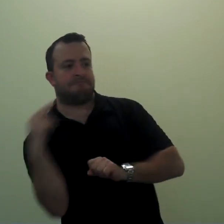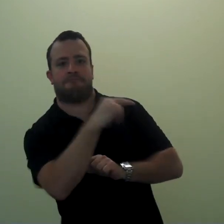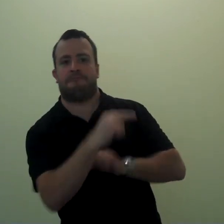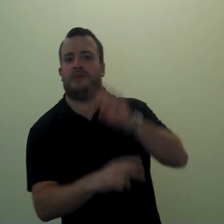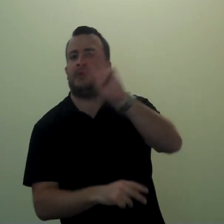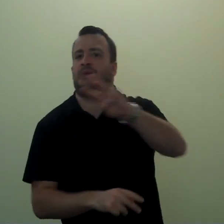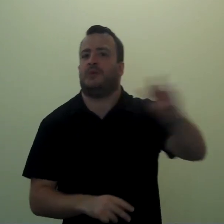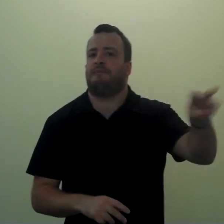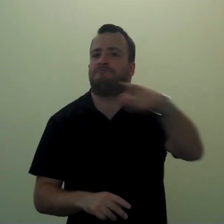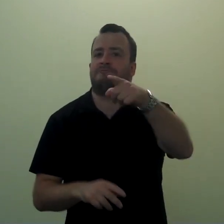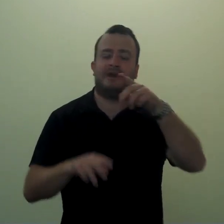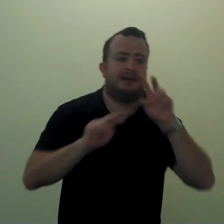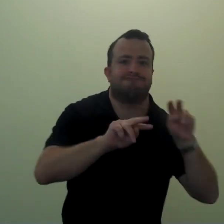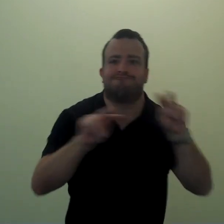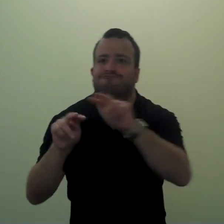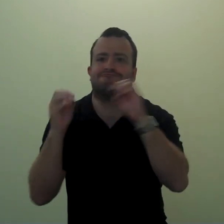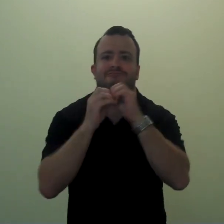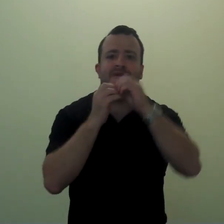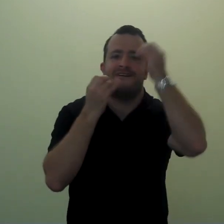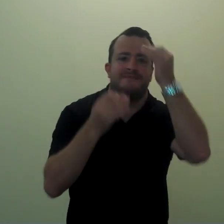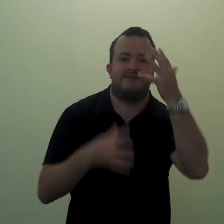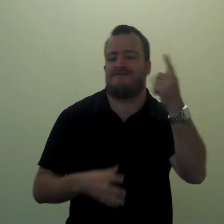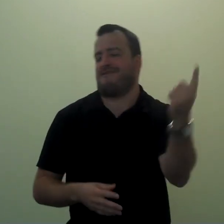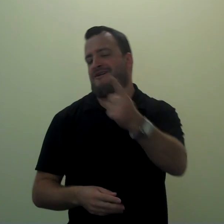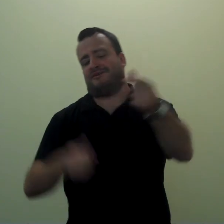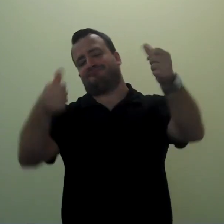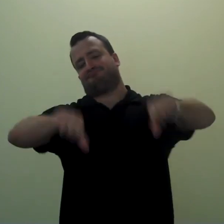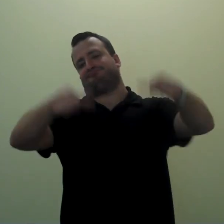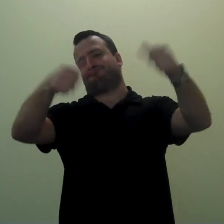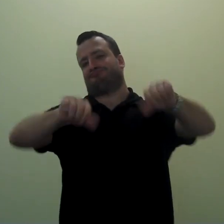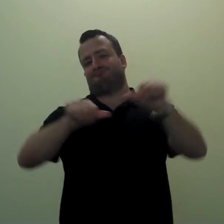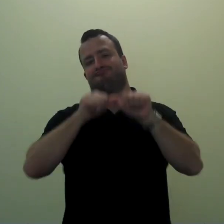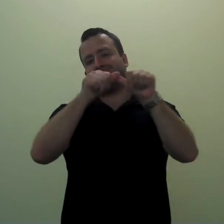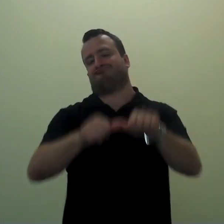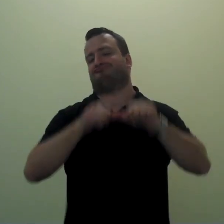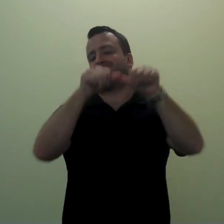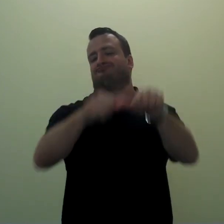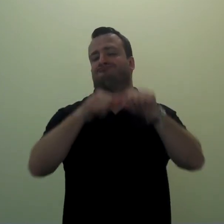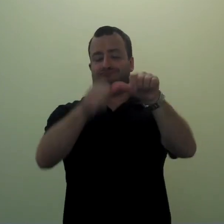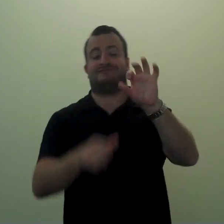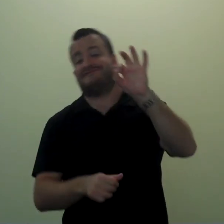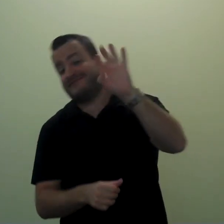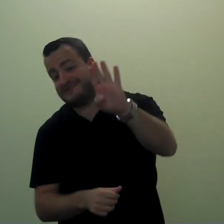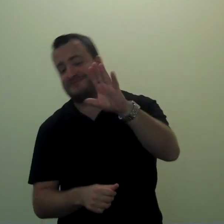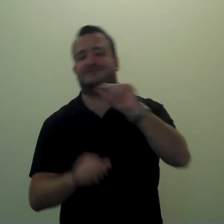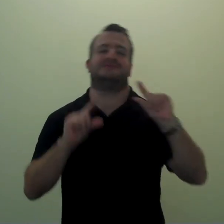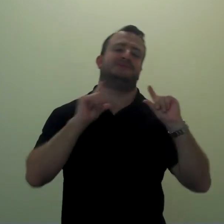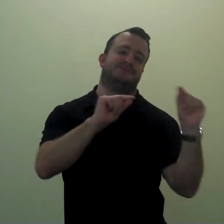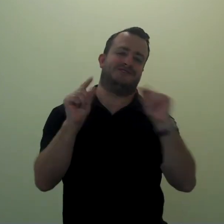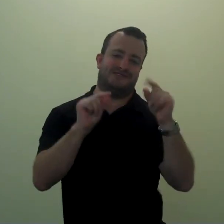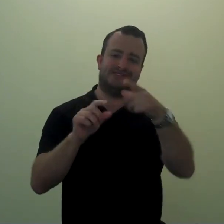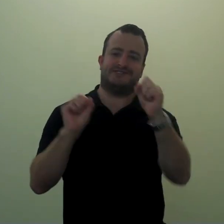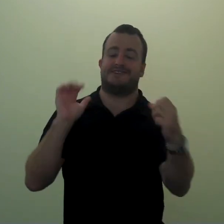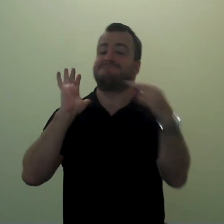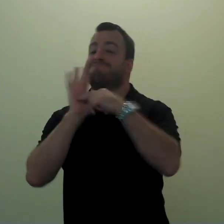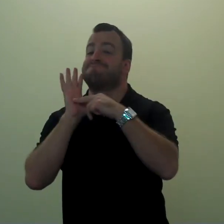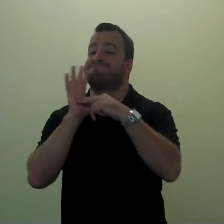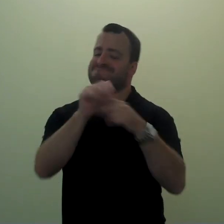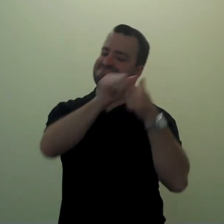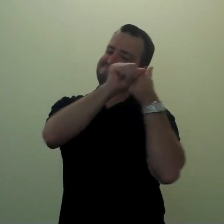Don't forget to check out our website for more information. We are also always posting information on our Facebook